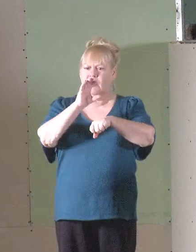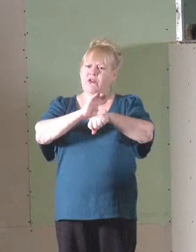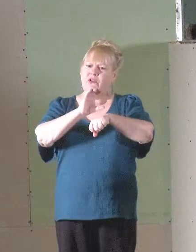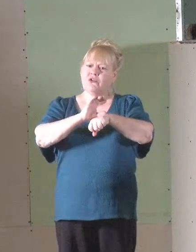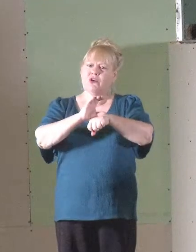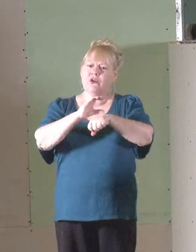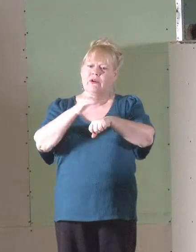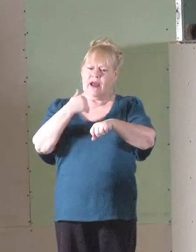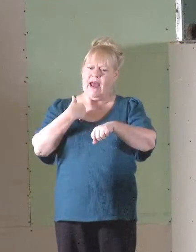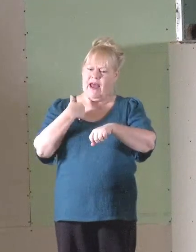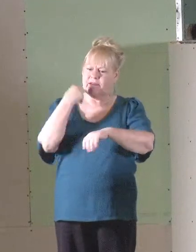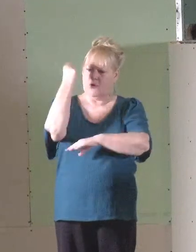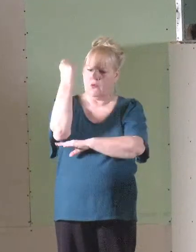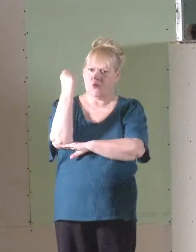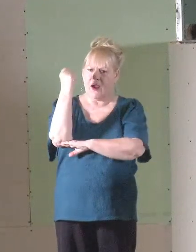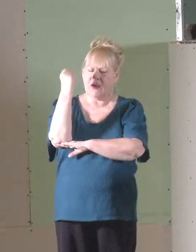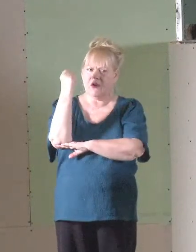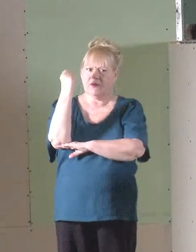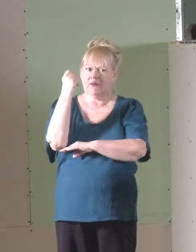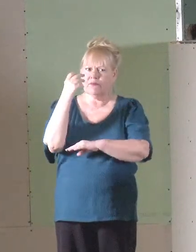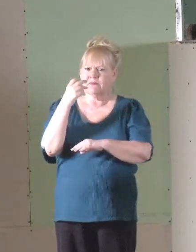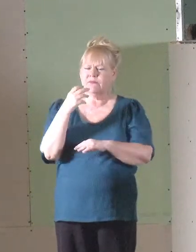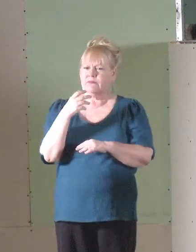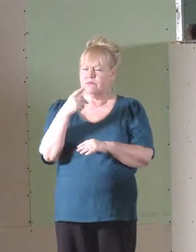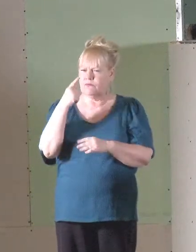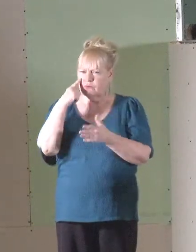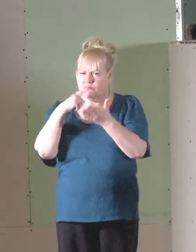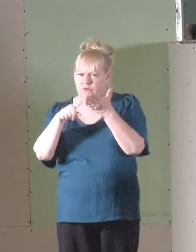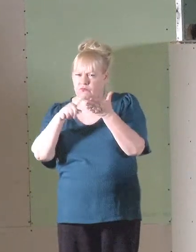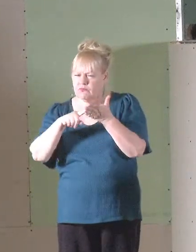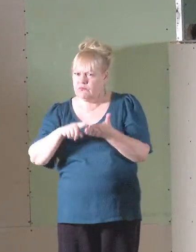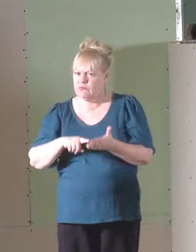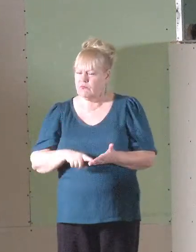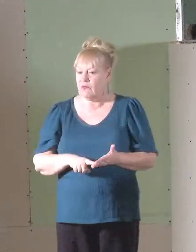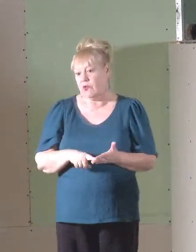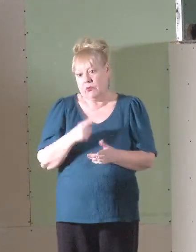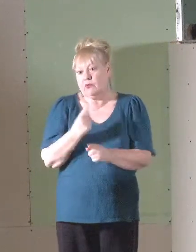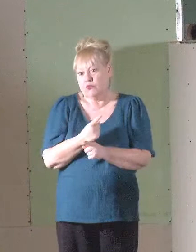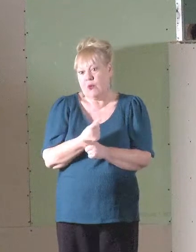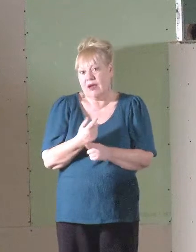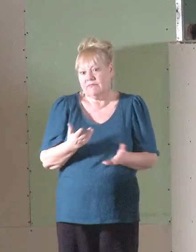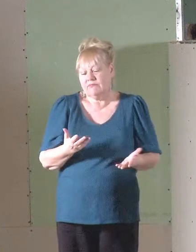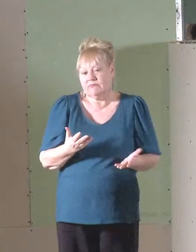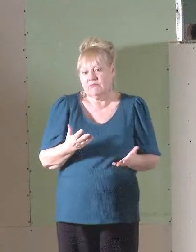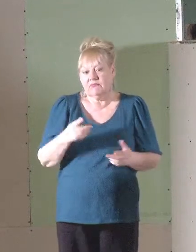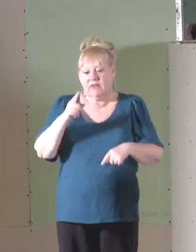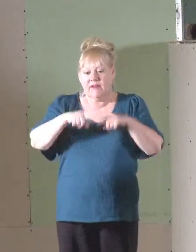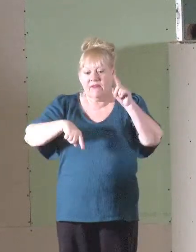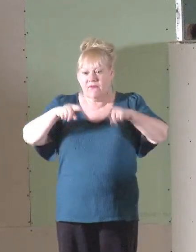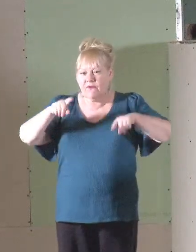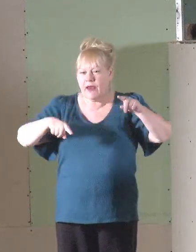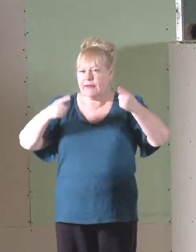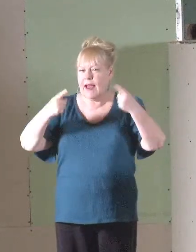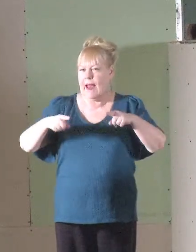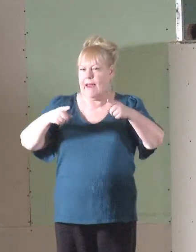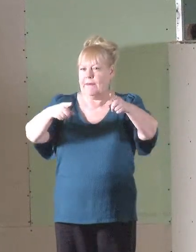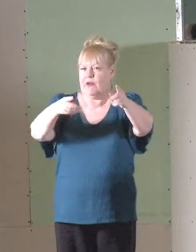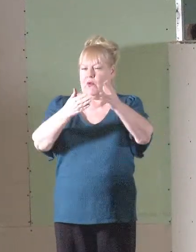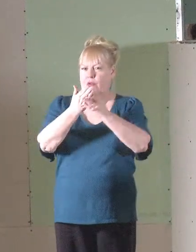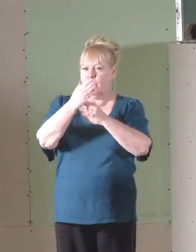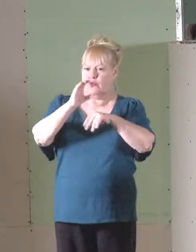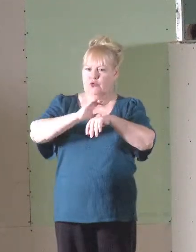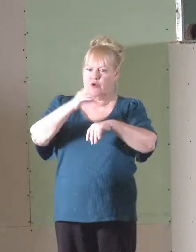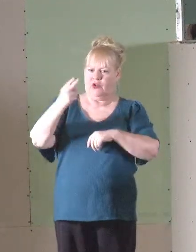church has a record that has been scrutinized, and rightly so. Various movements throughout church history